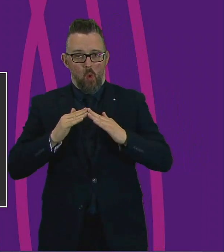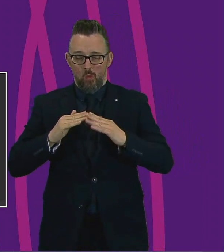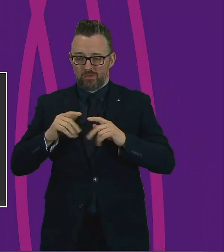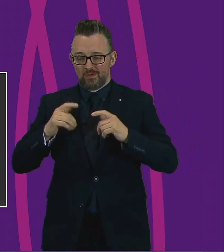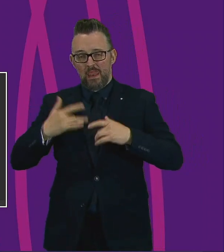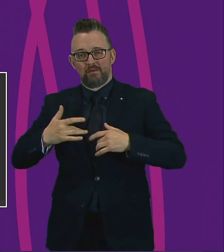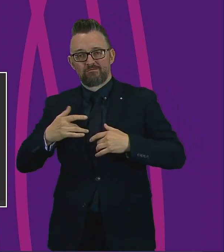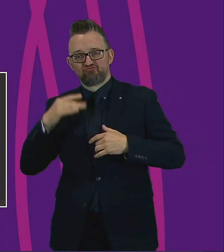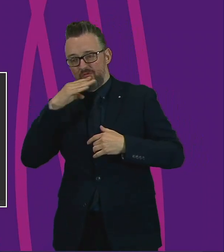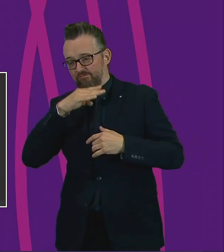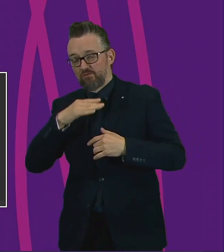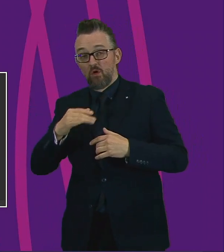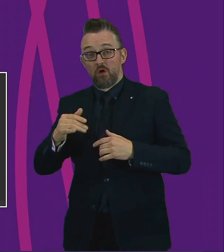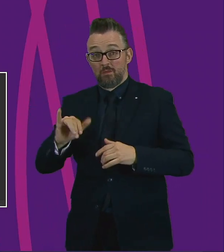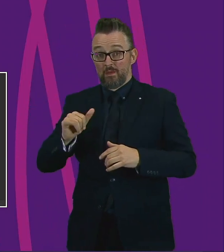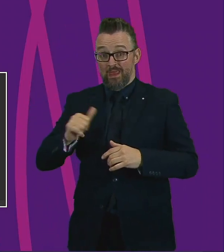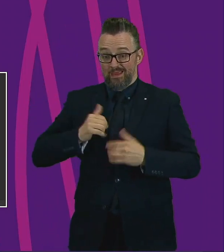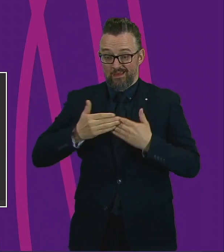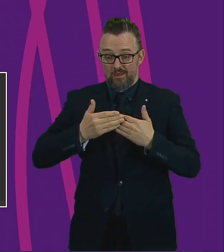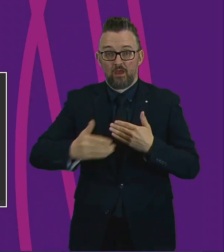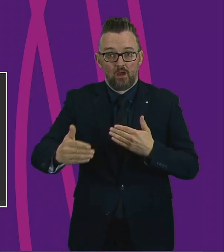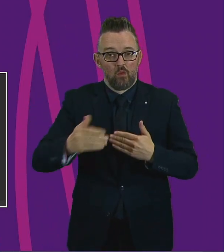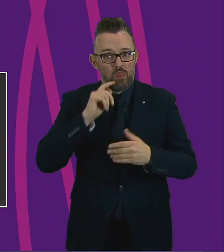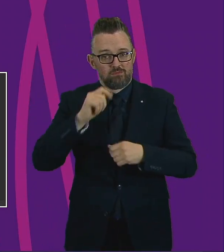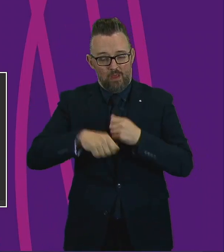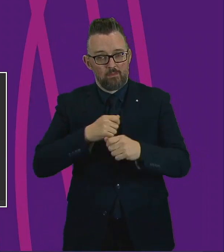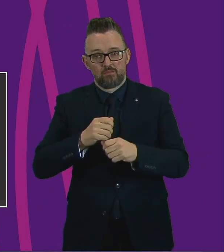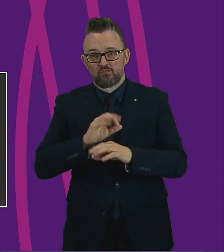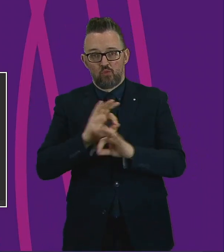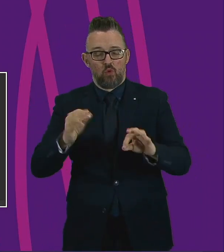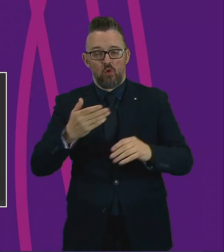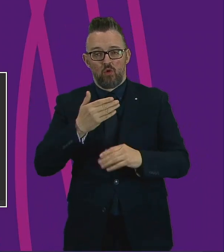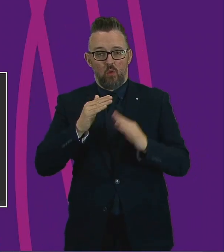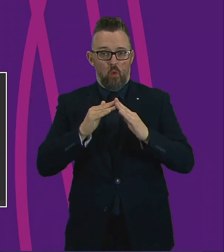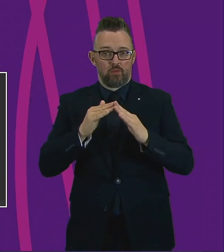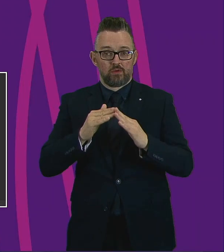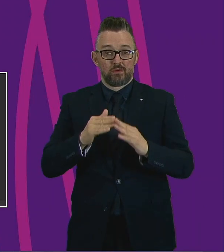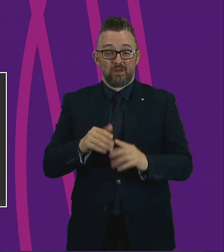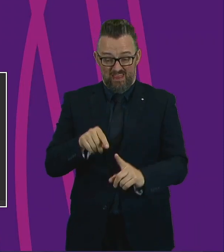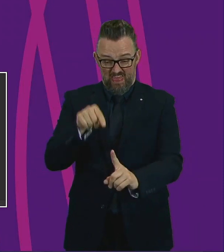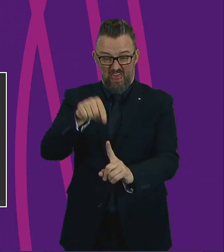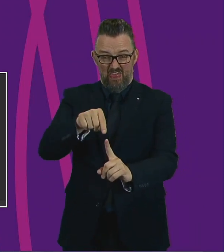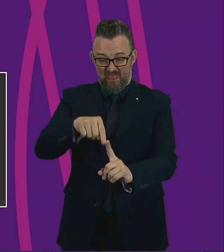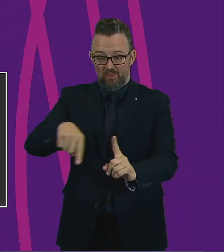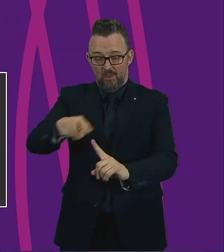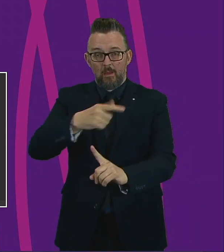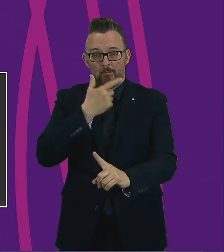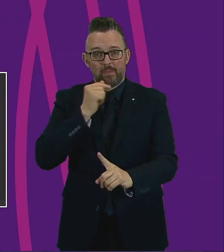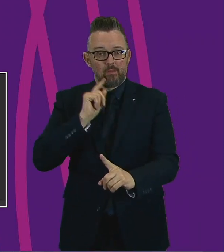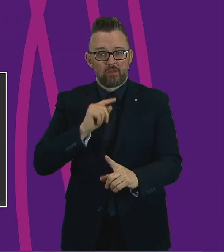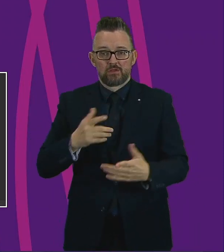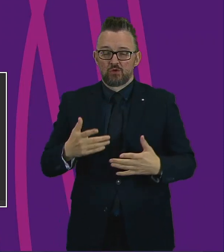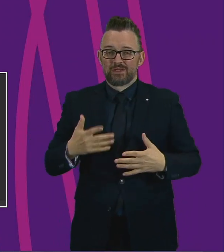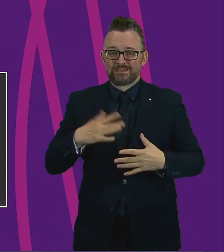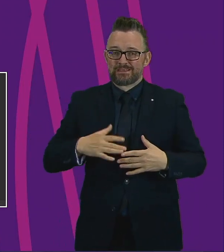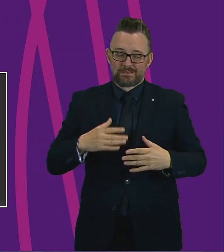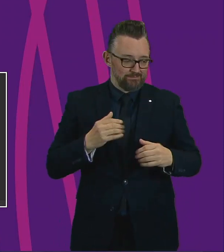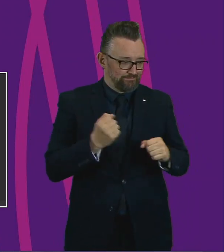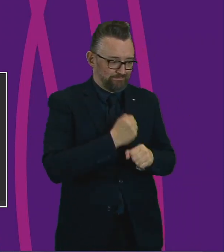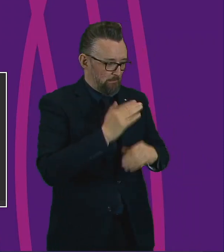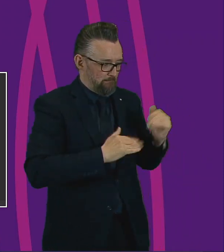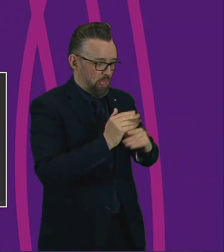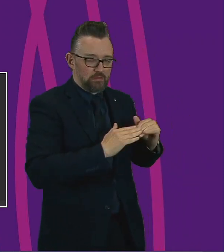few months. Graeme Simpson is absolutely right. We need to get houses built